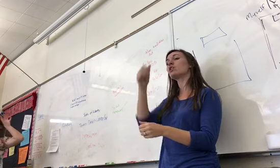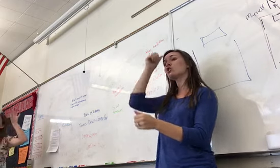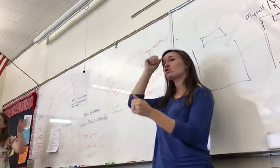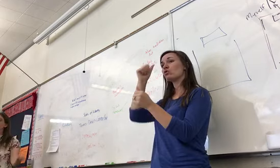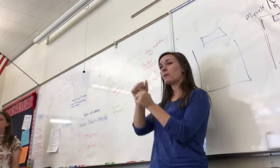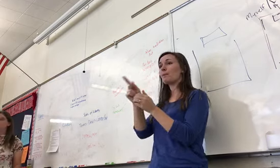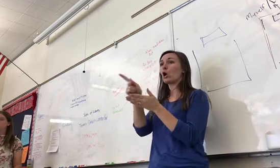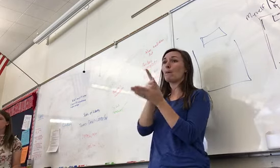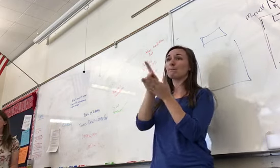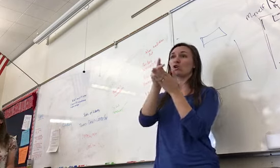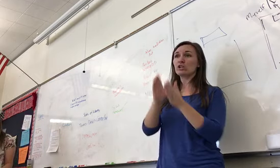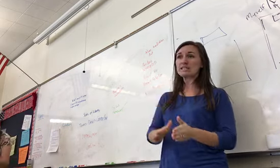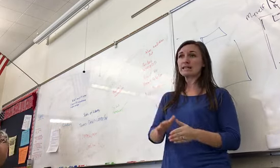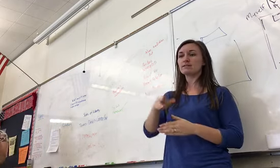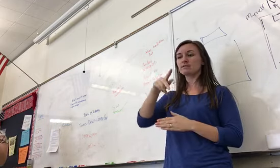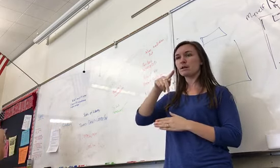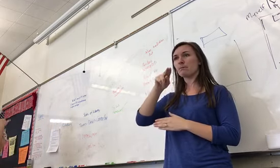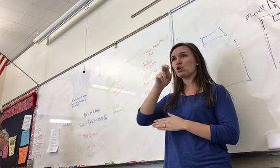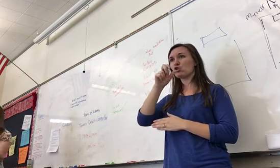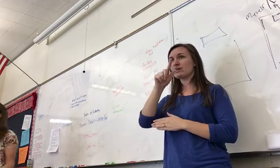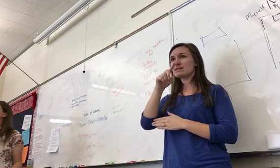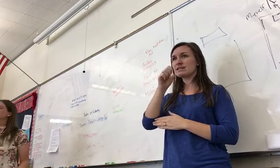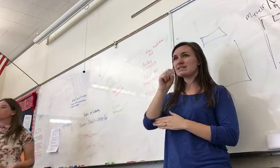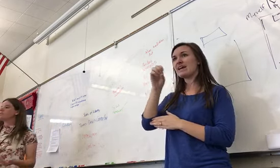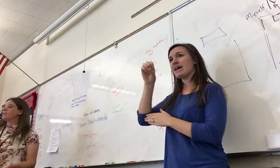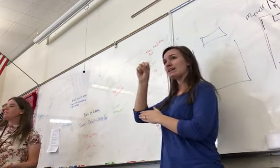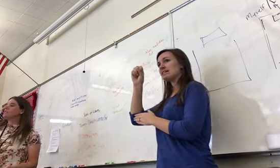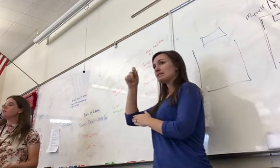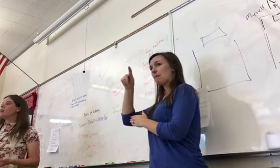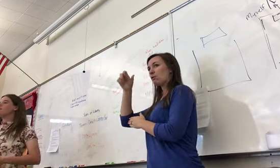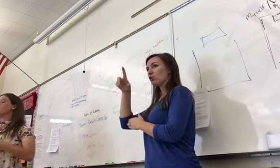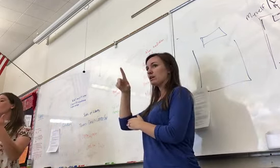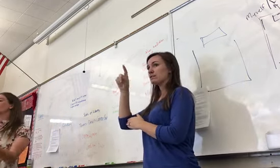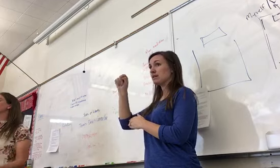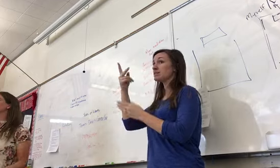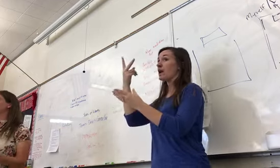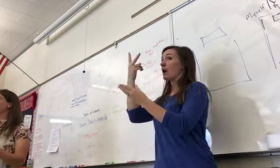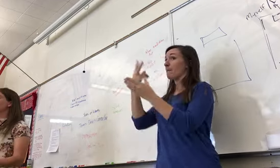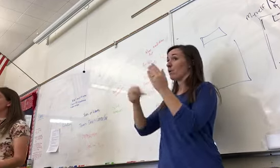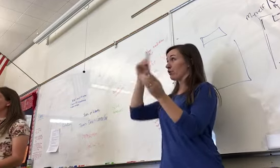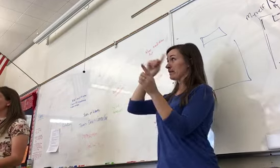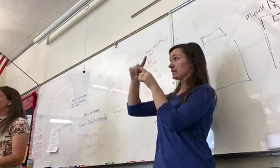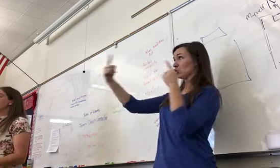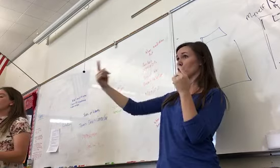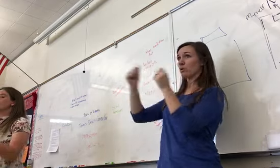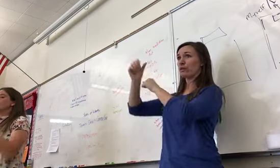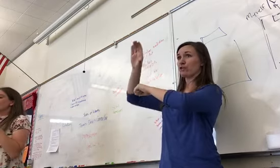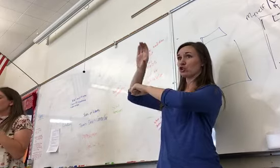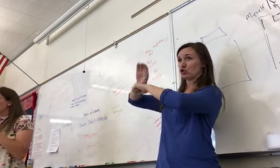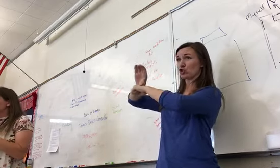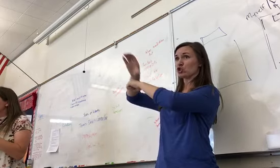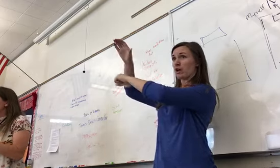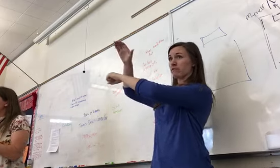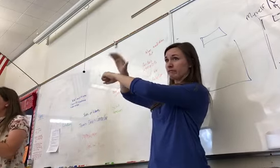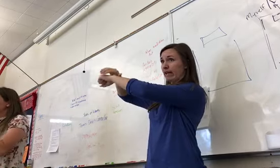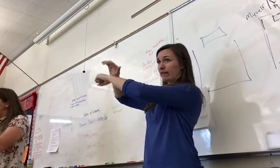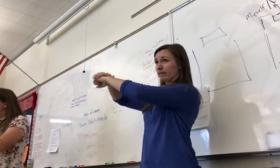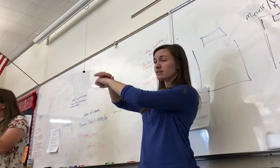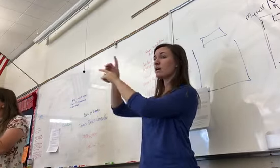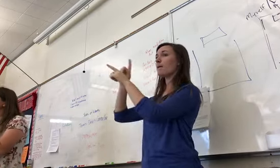feel massive persecution. They disagree with the Church of England. They want religious freedom, but religious freedom with an asterisk,